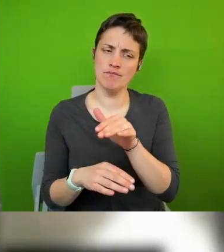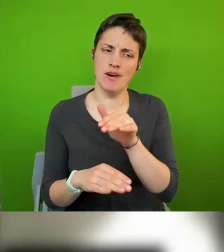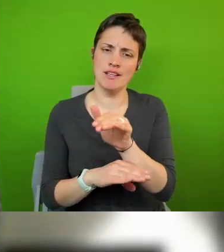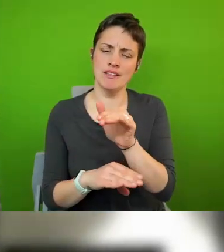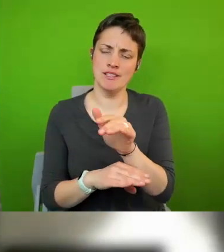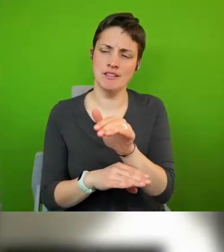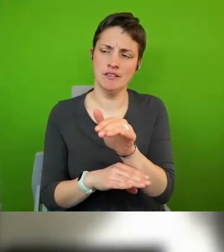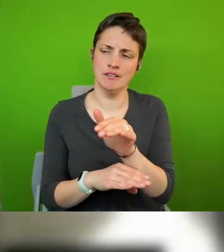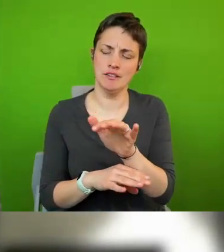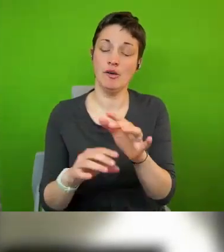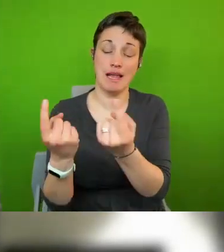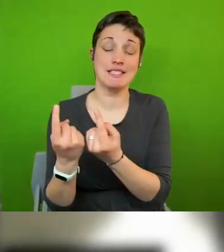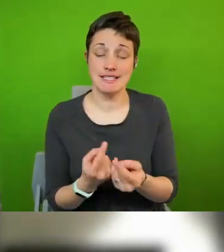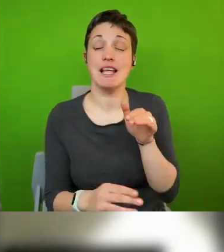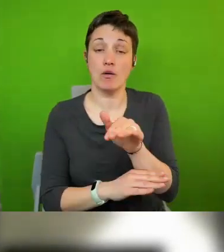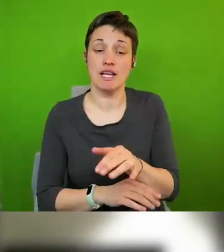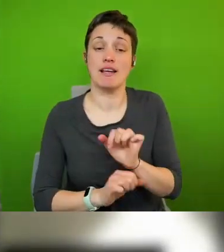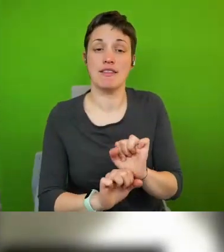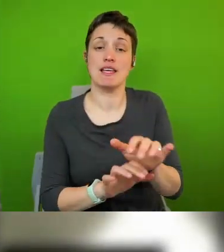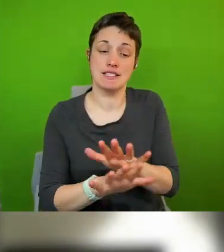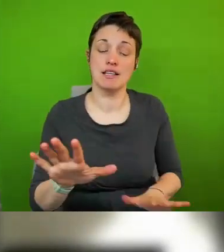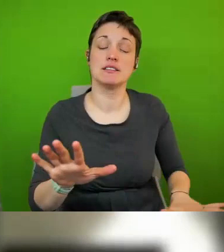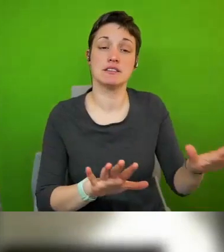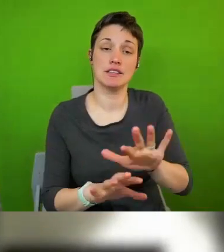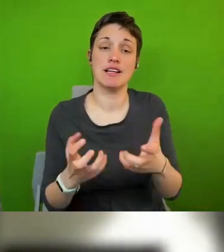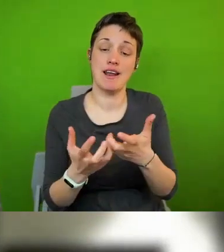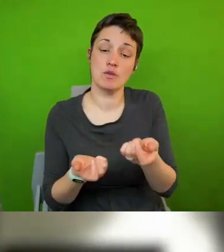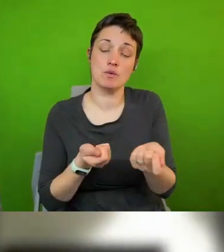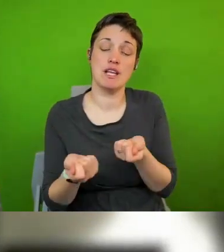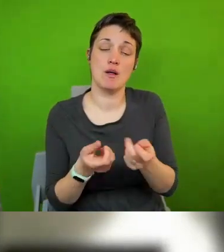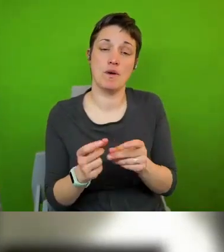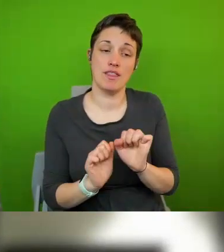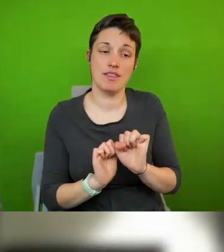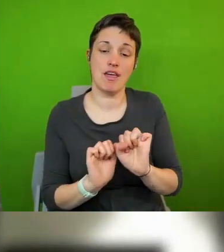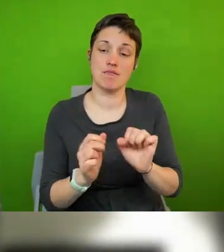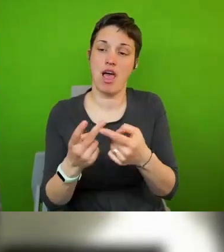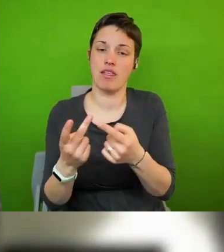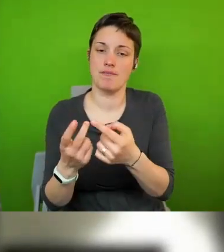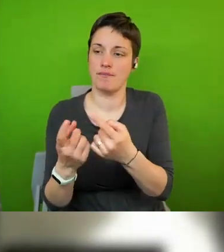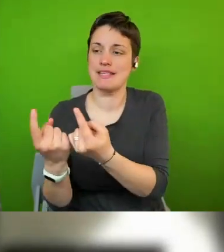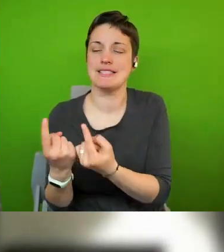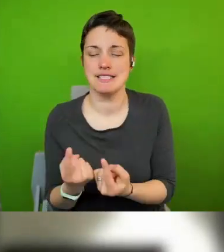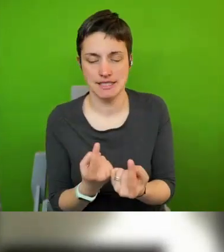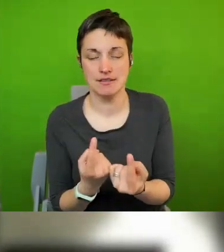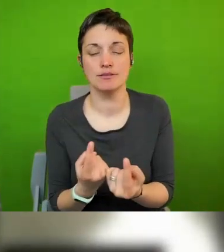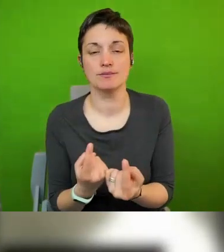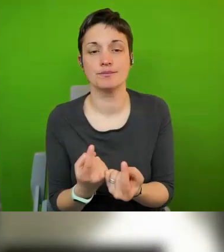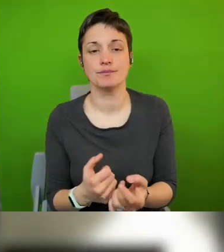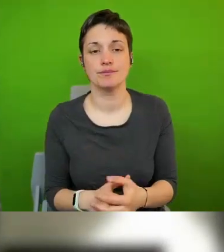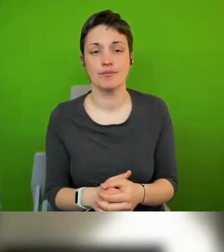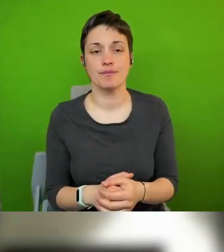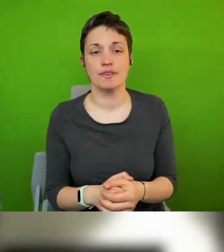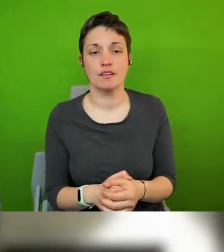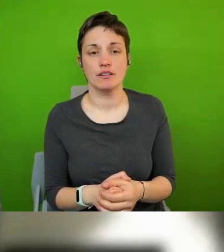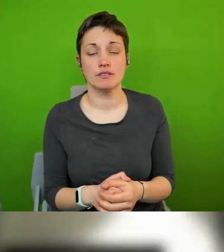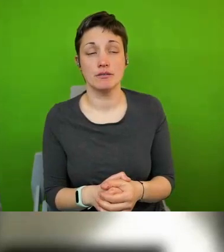and how they would uh deal with uh with uh with these other entities so it is not impossible uh in